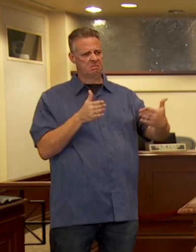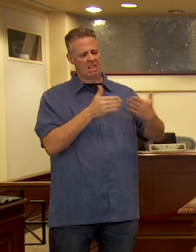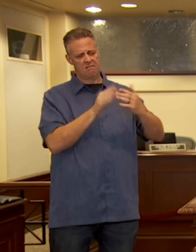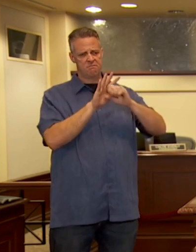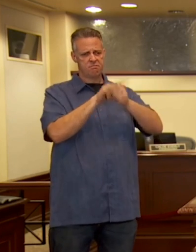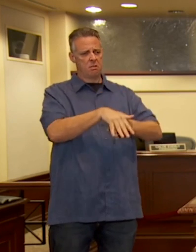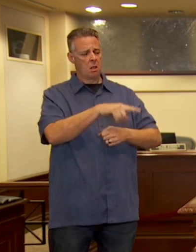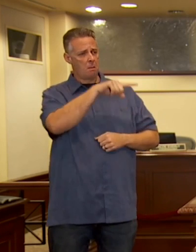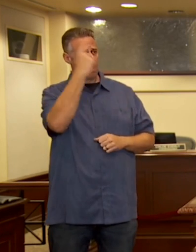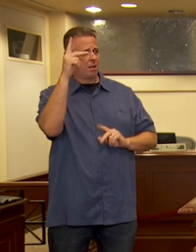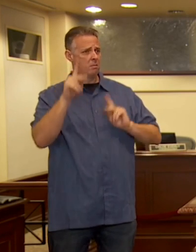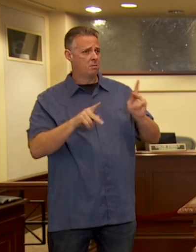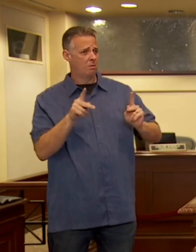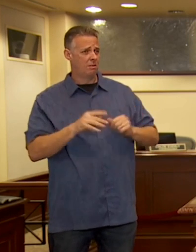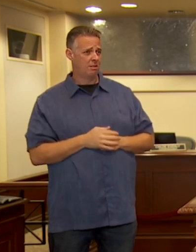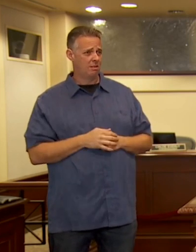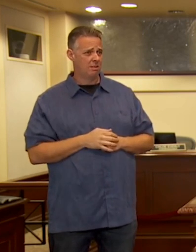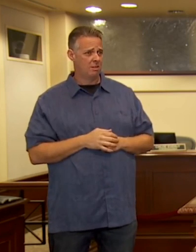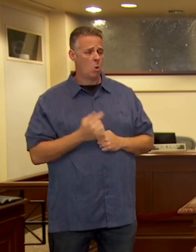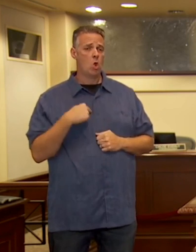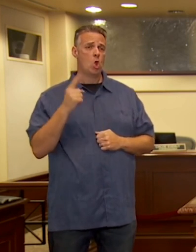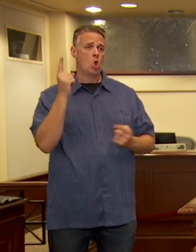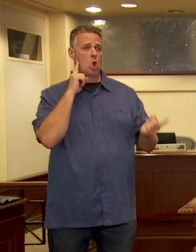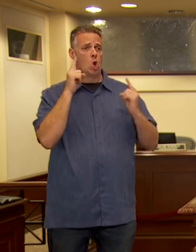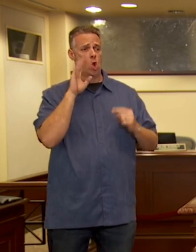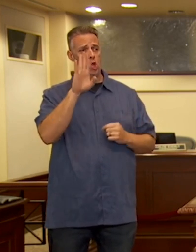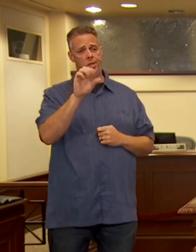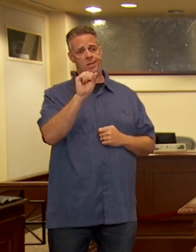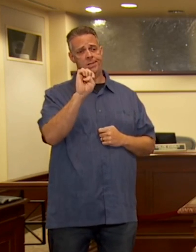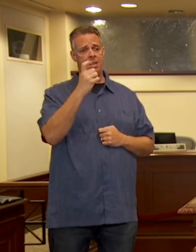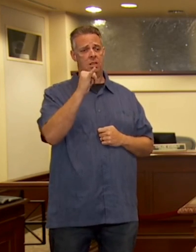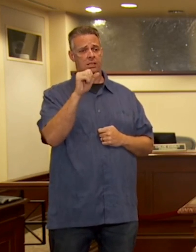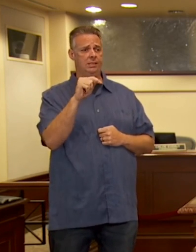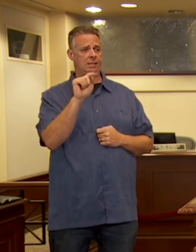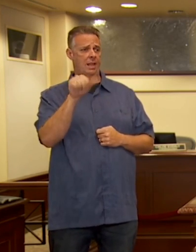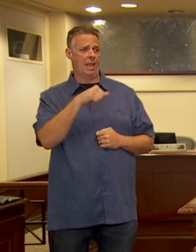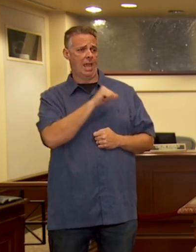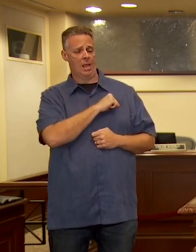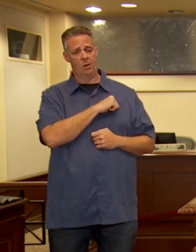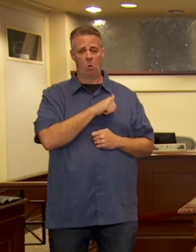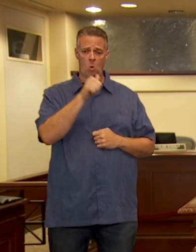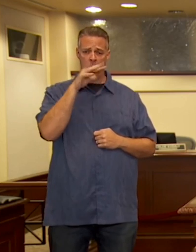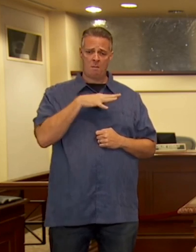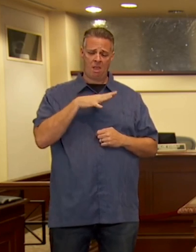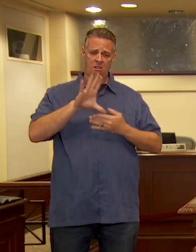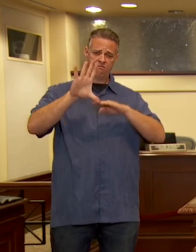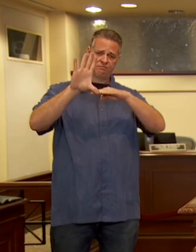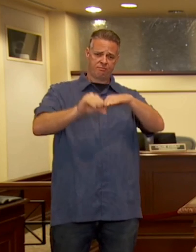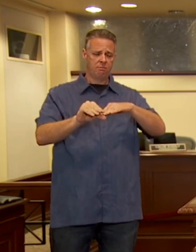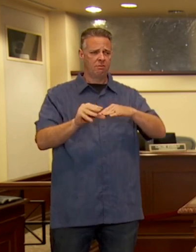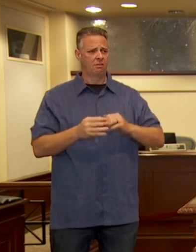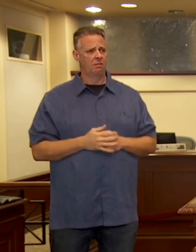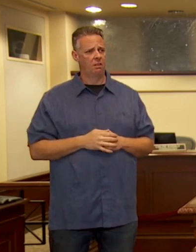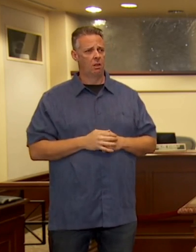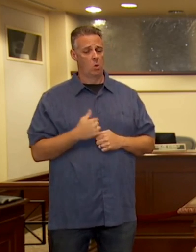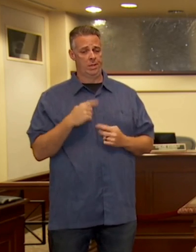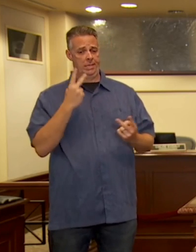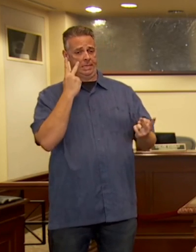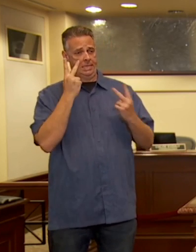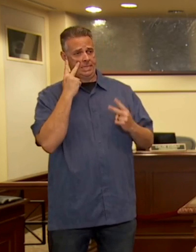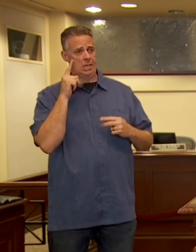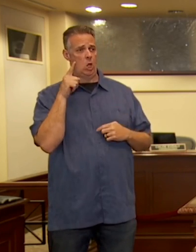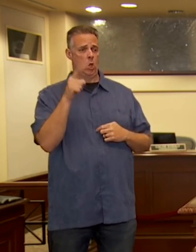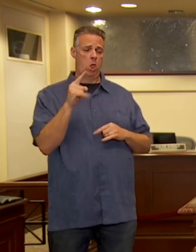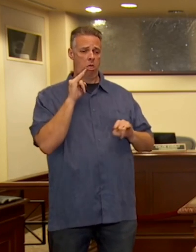We learned early about your sexist attitudes towards women. We've had to endure clips of